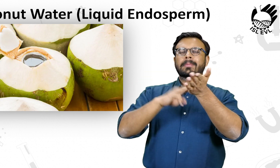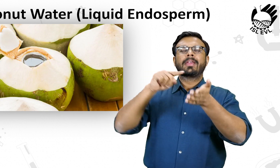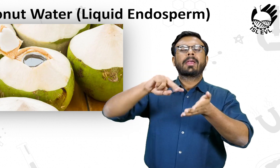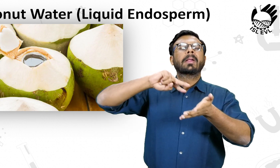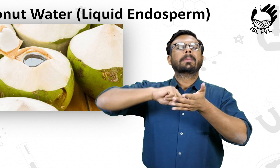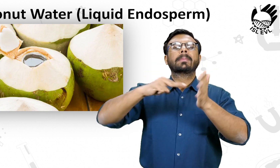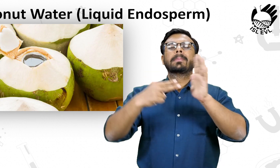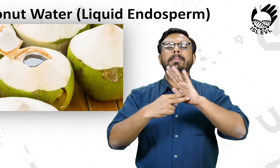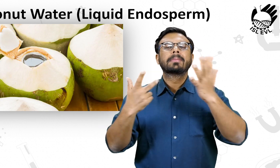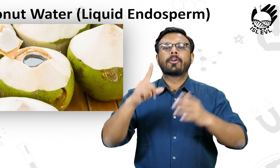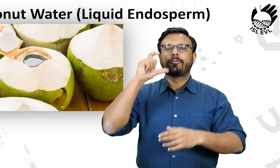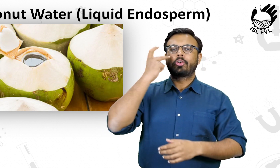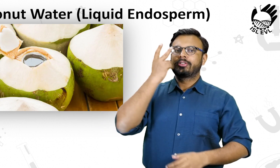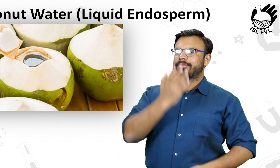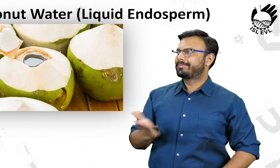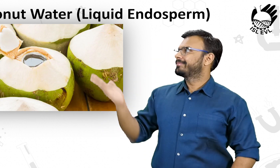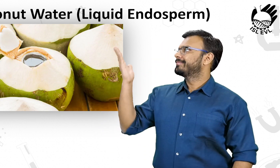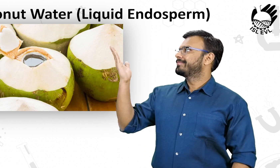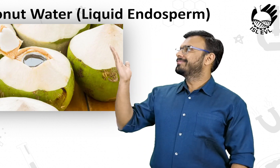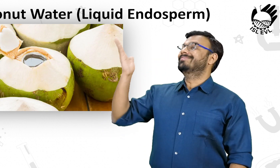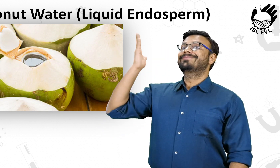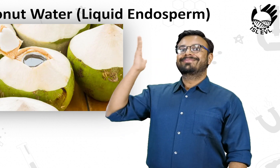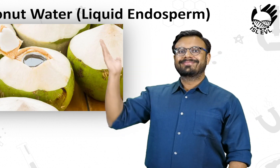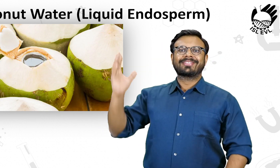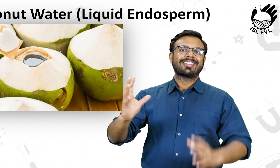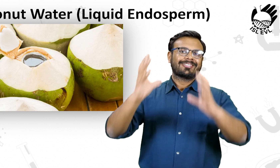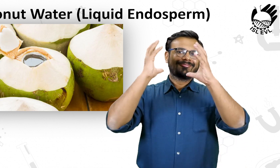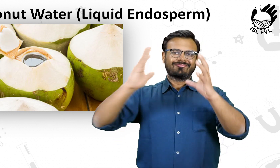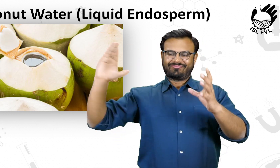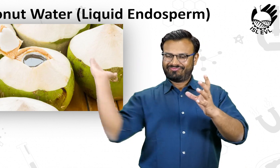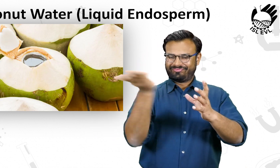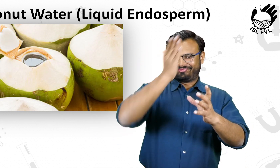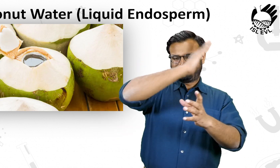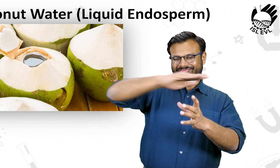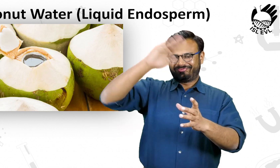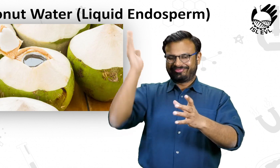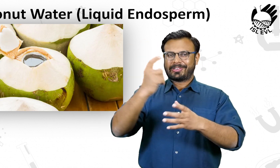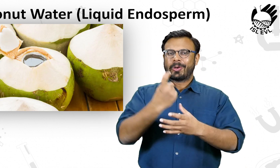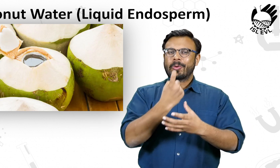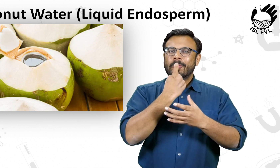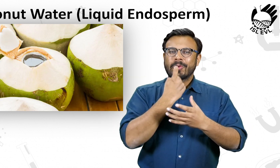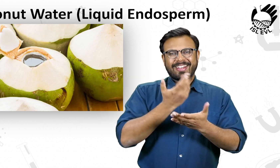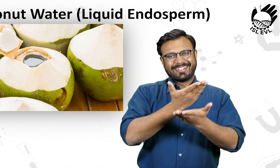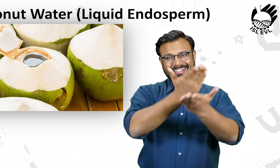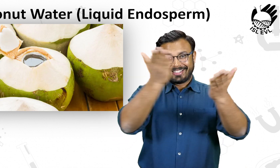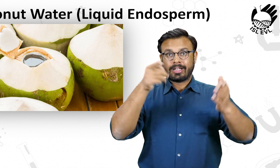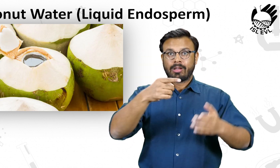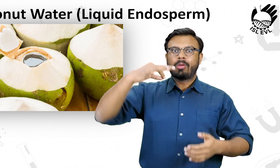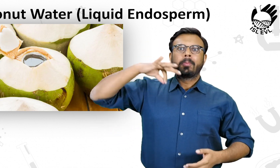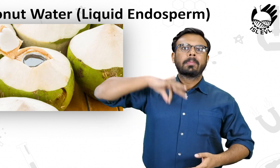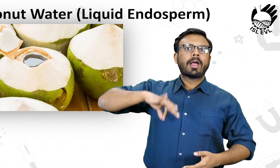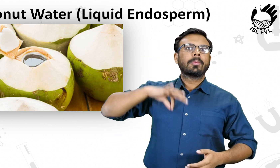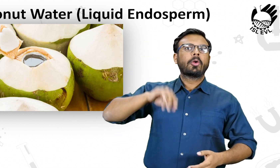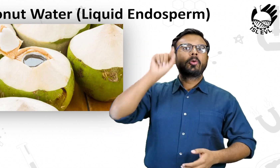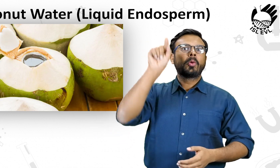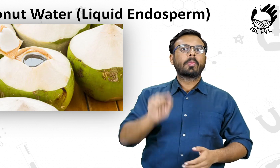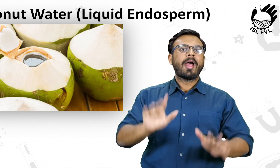I'm sure all of us would have tried coconut water. right? It is an antioxidant